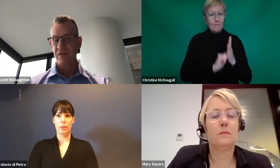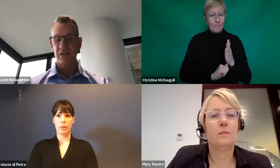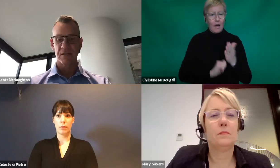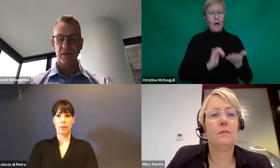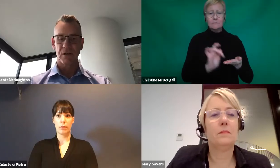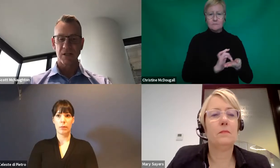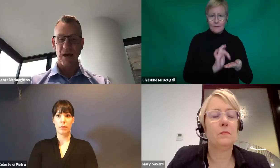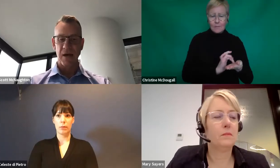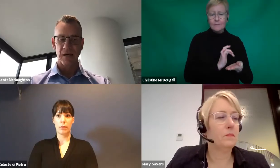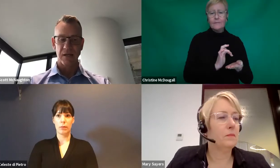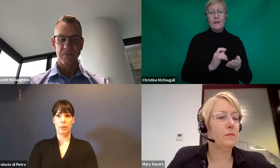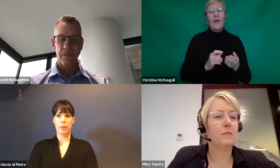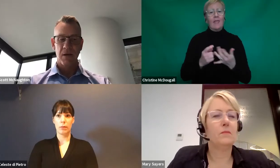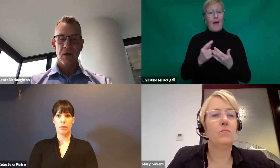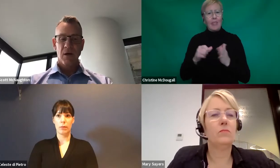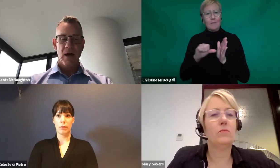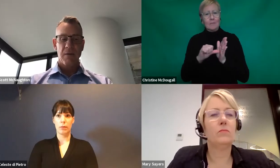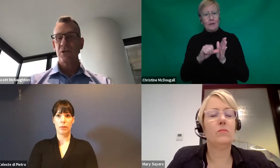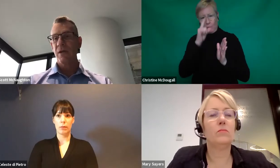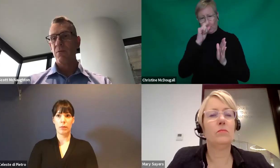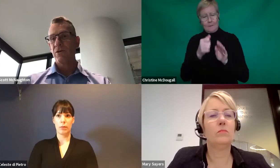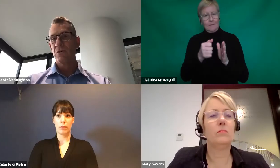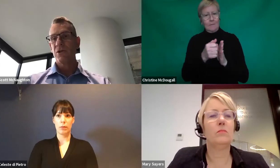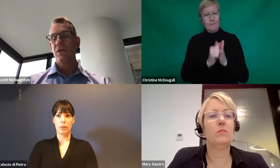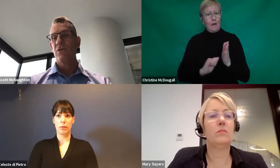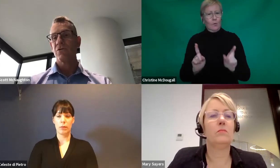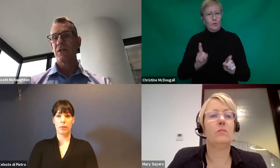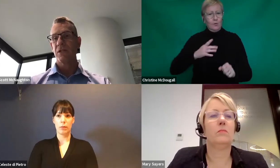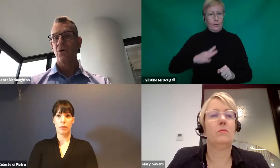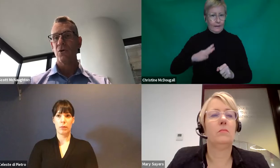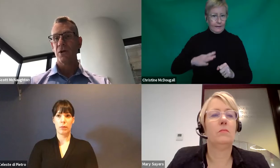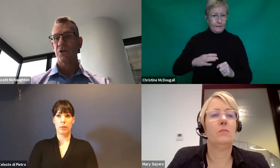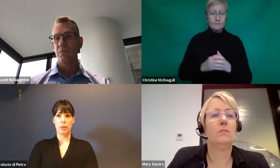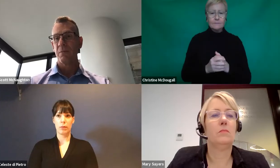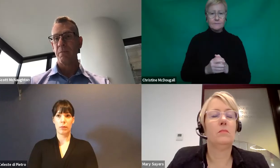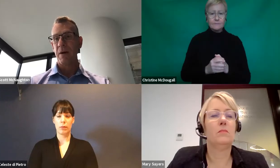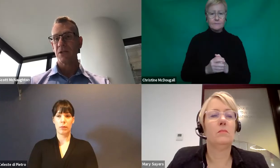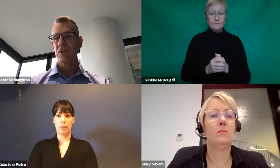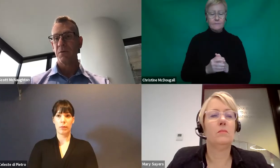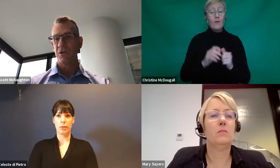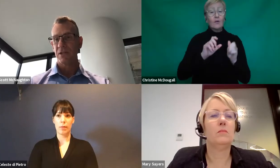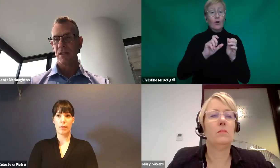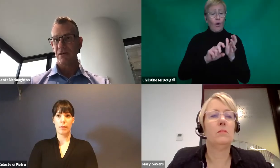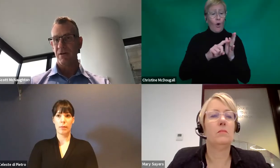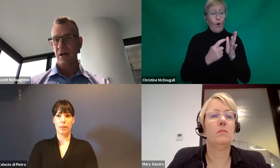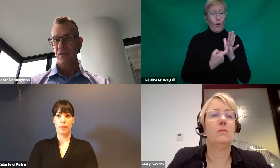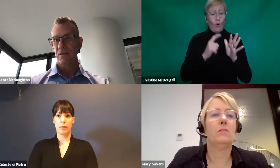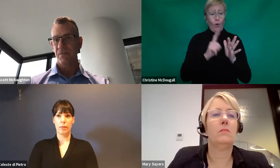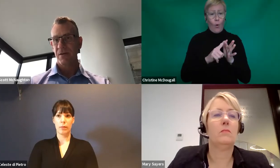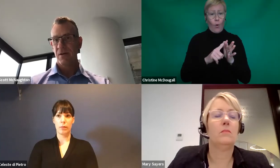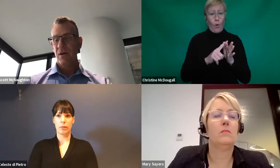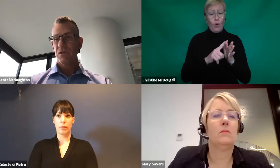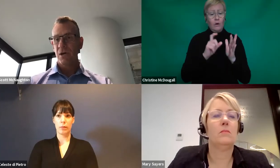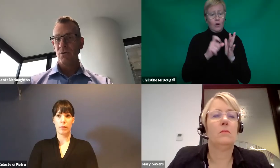they may need. To do that, what you do is you can use your existing core consumable budgets to purchase that device.